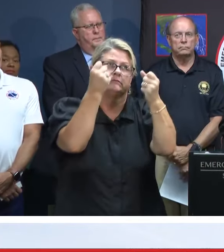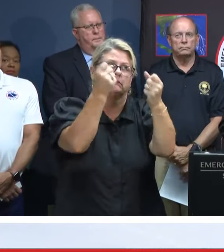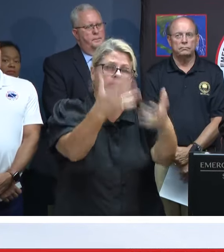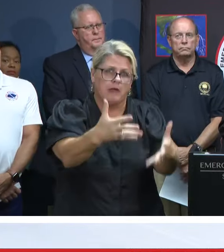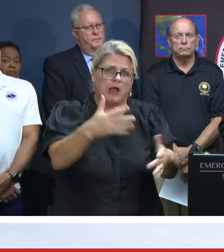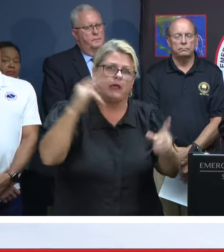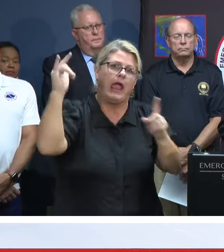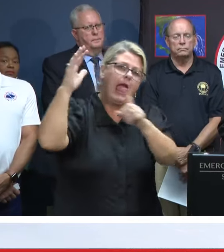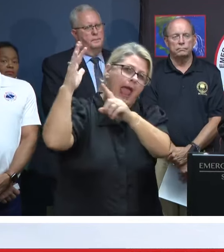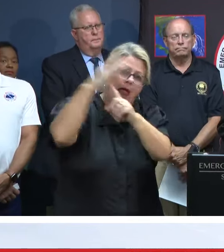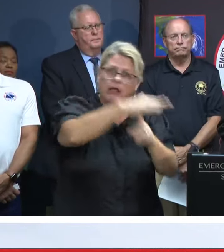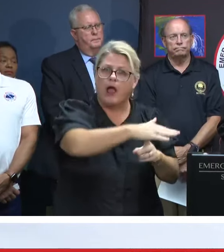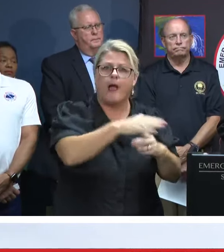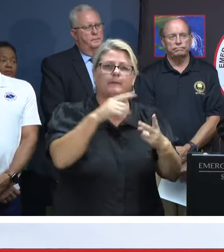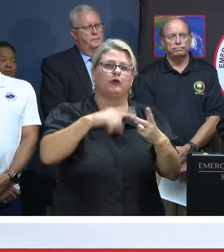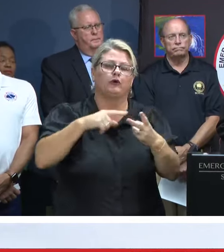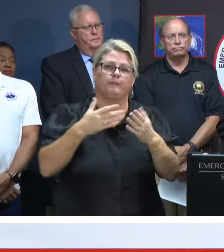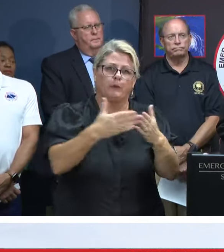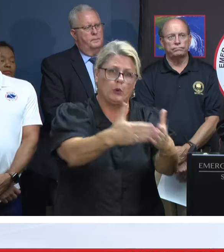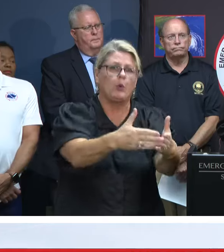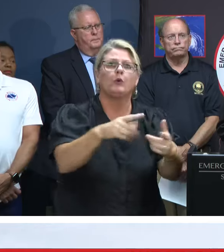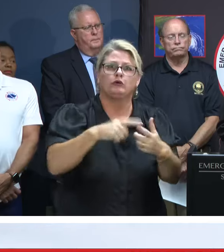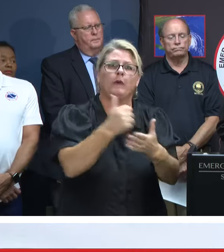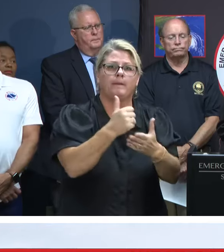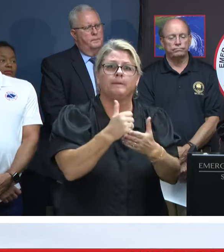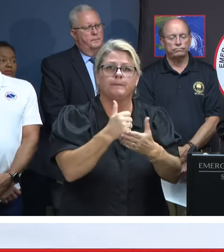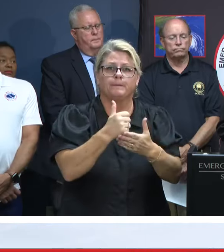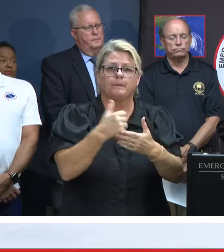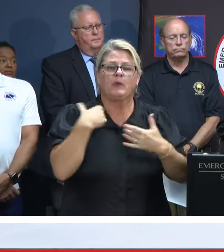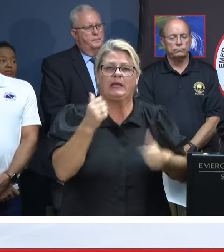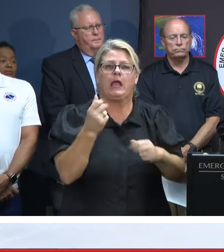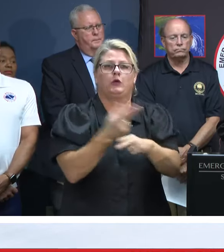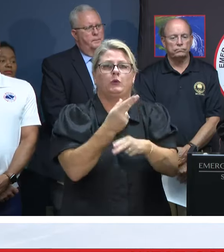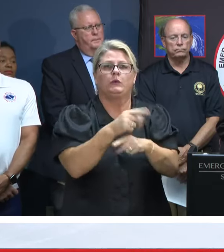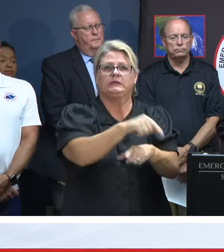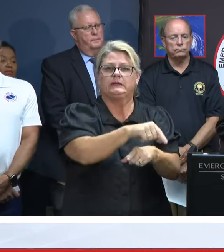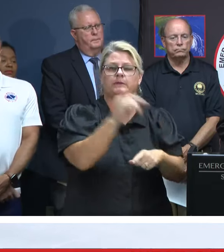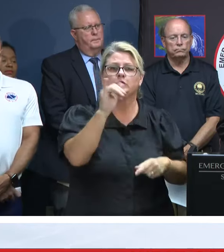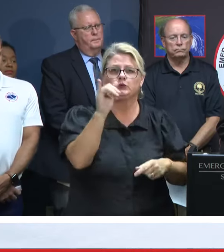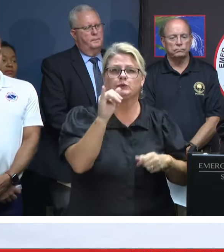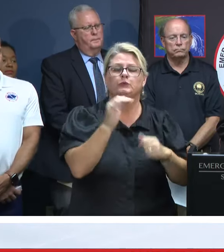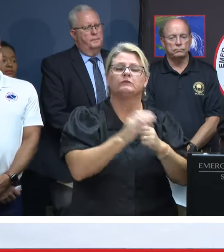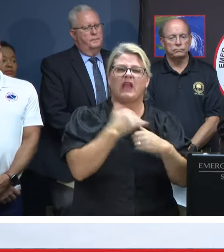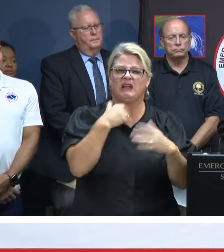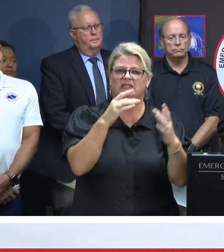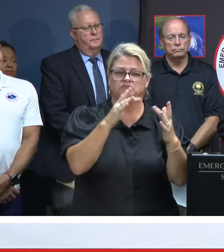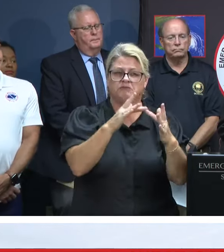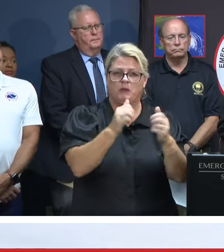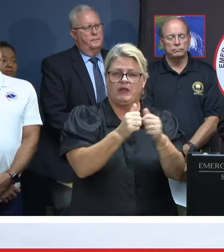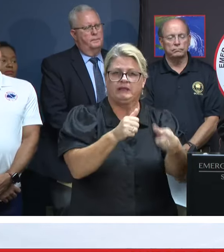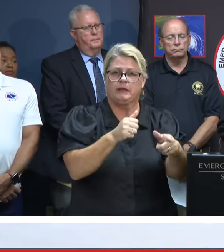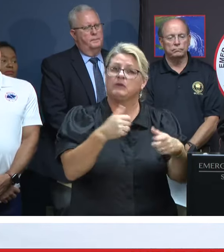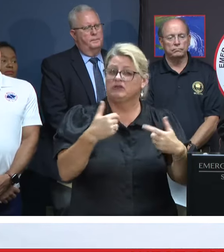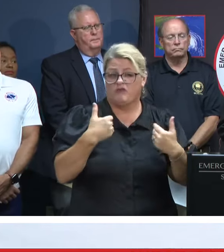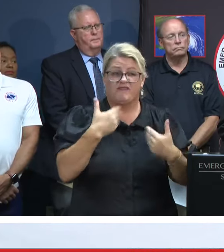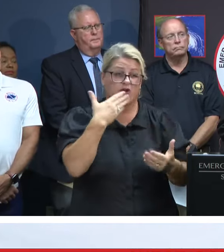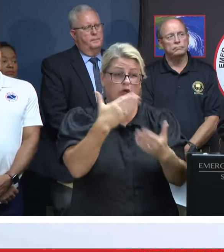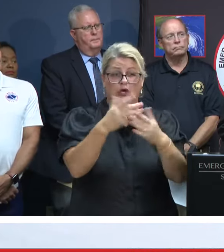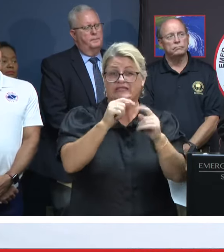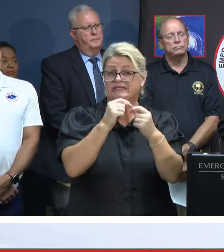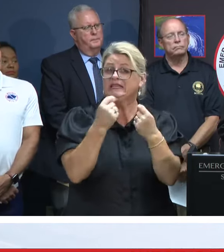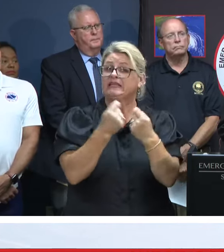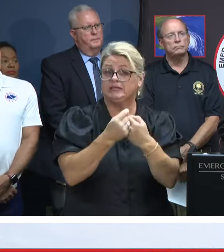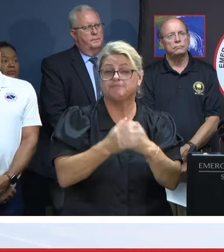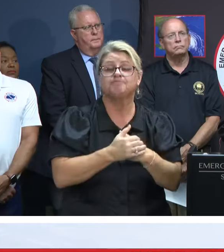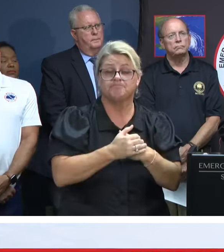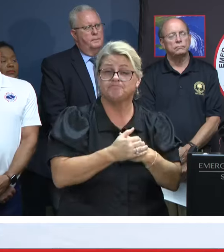helicopters and things of that nature that we can use as well. So, as I say, we've got a great team and we've got a lot